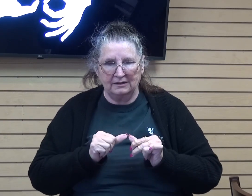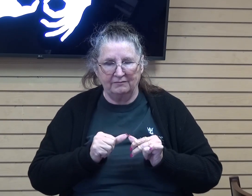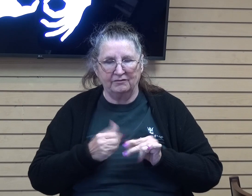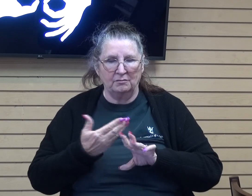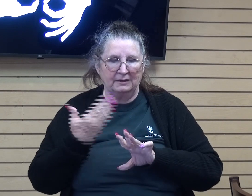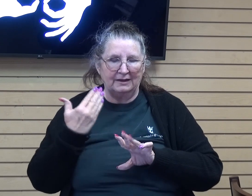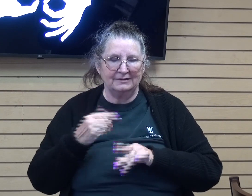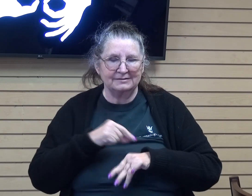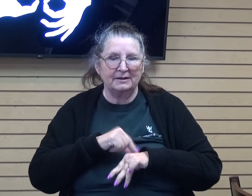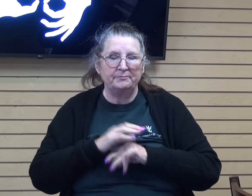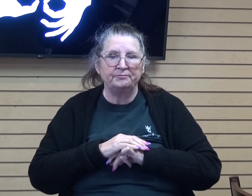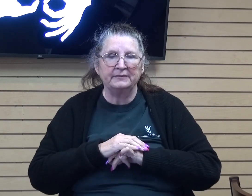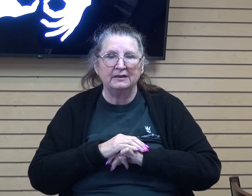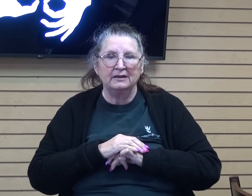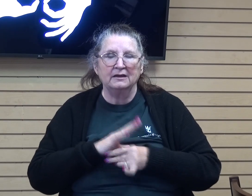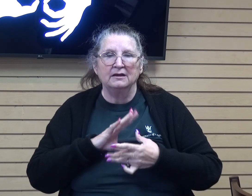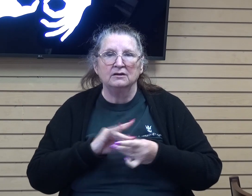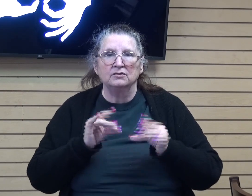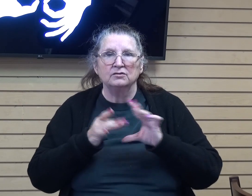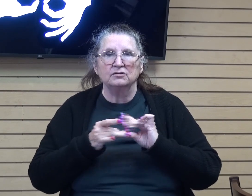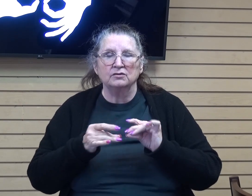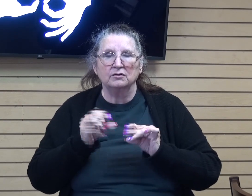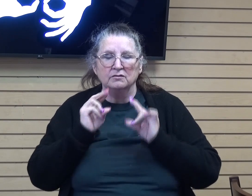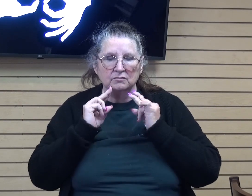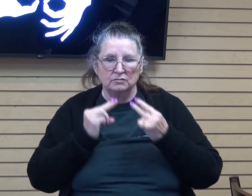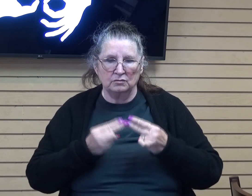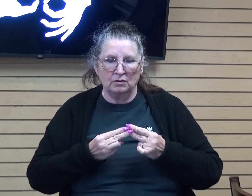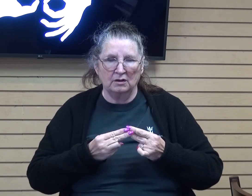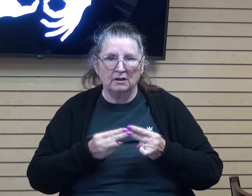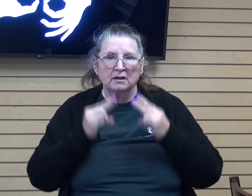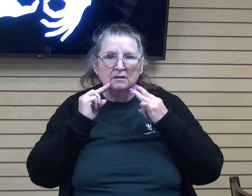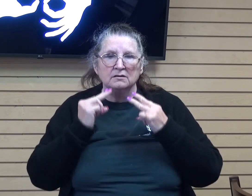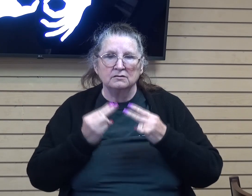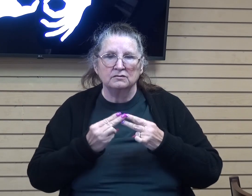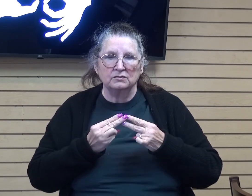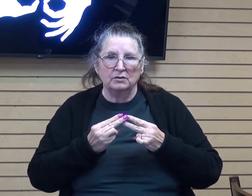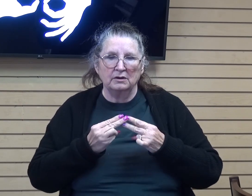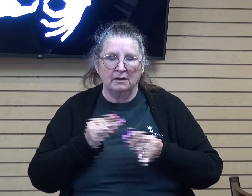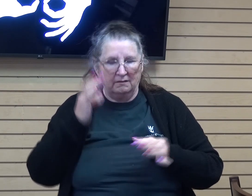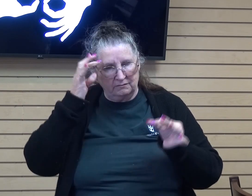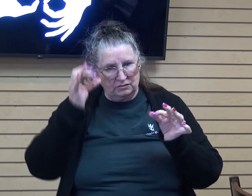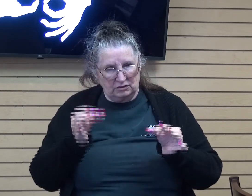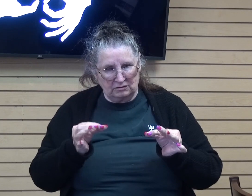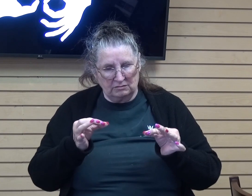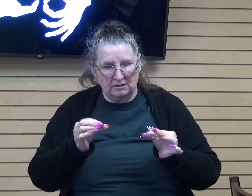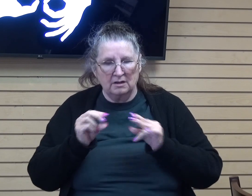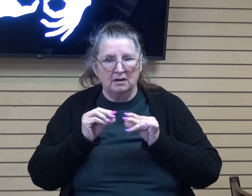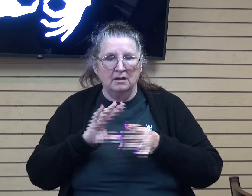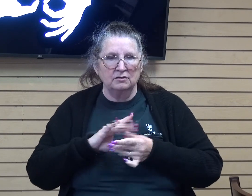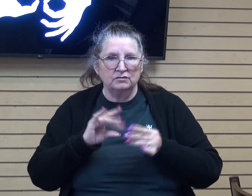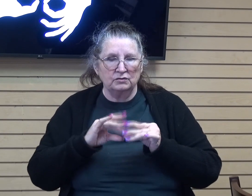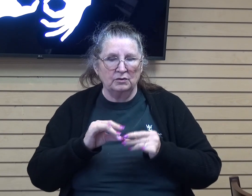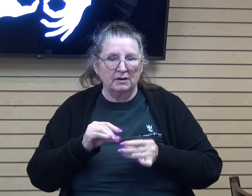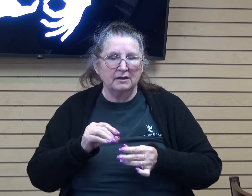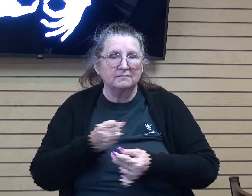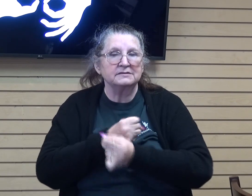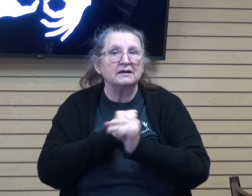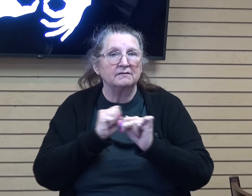I said the story of Noah is a story of judgment and it's a story of salvation. As you